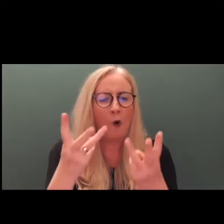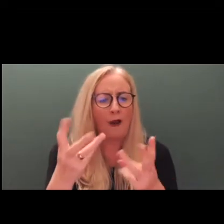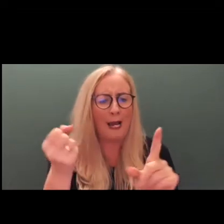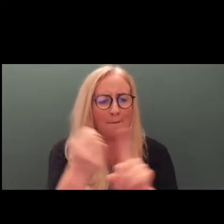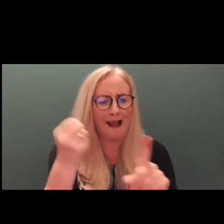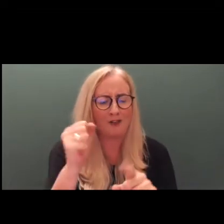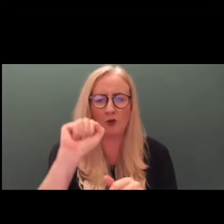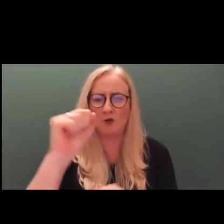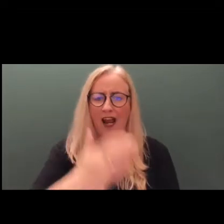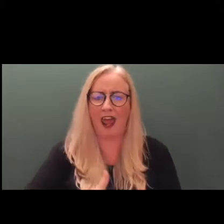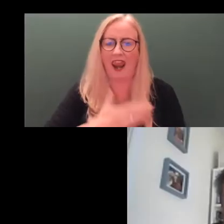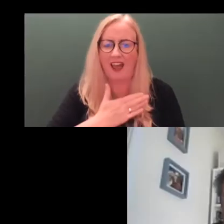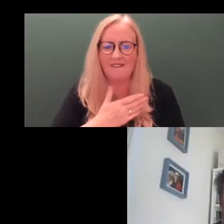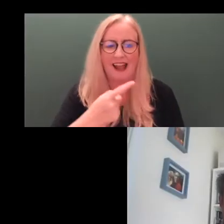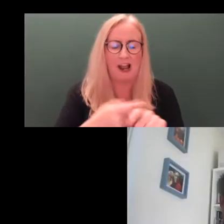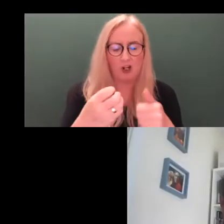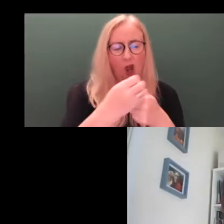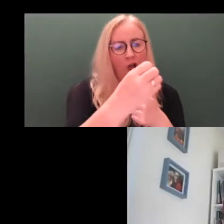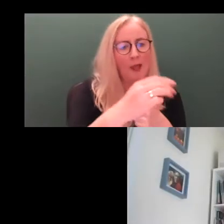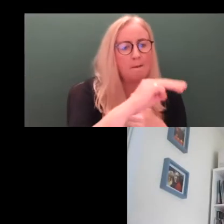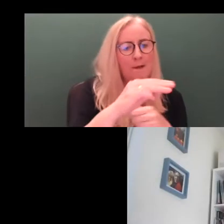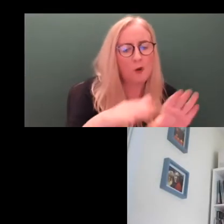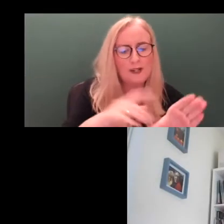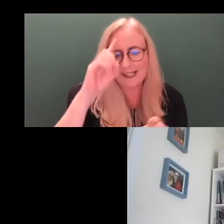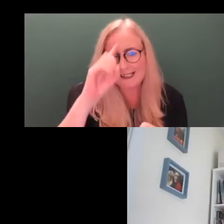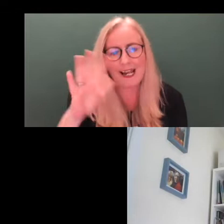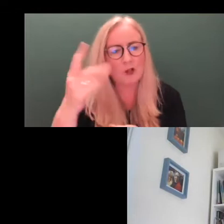life and on the life of others with intellectual disabilities?